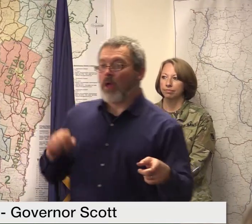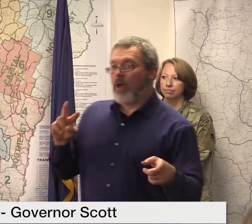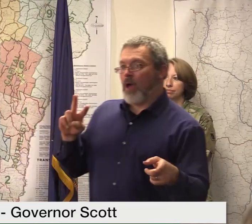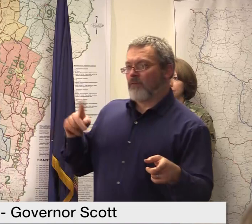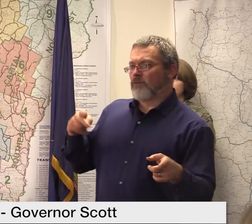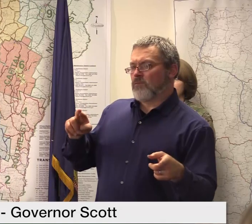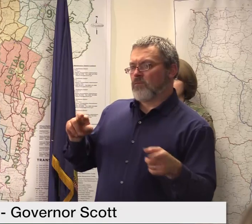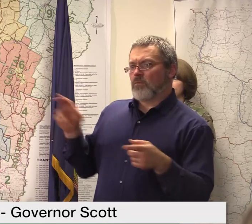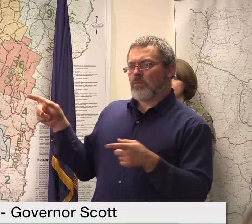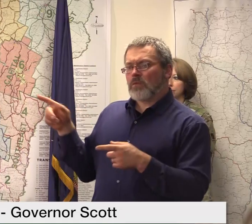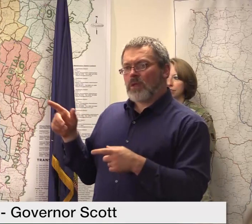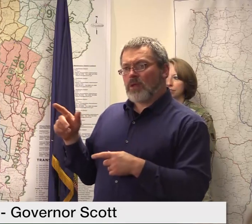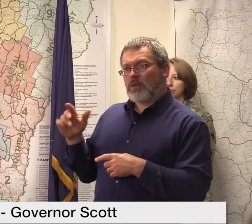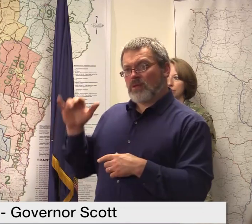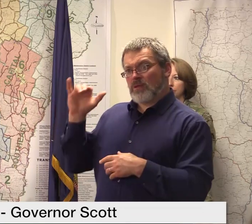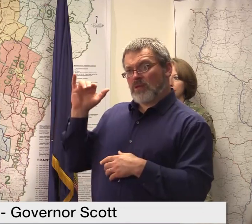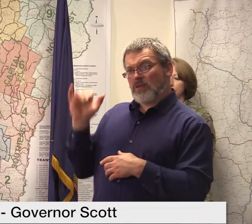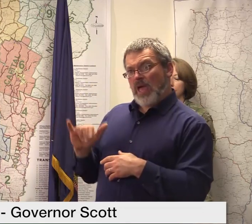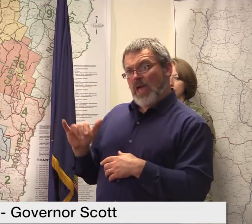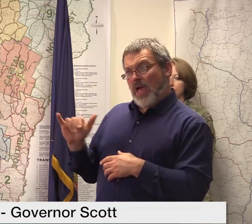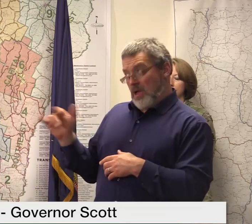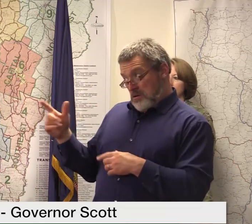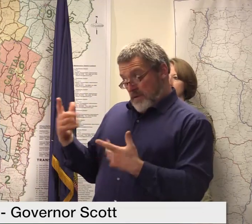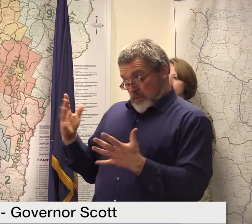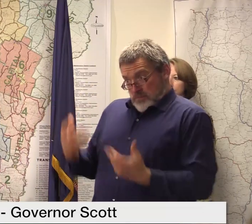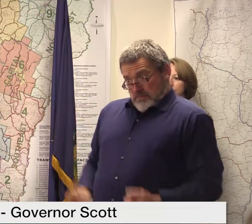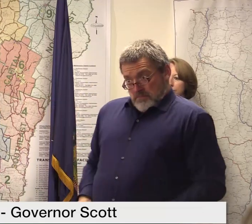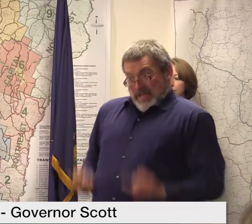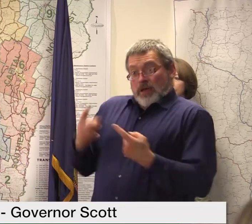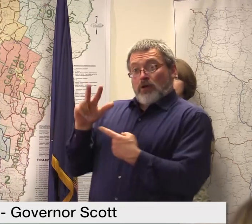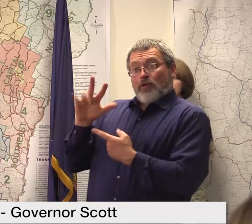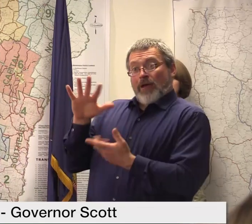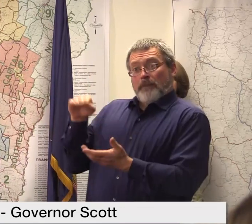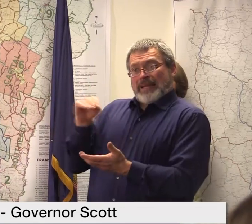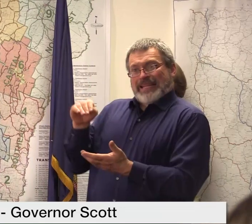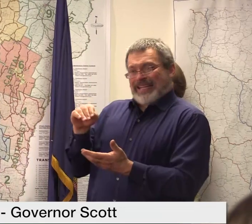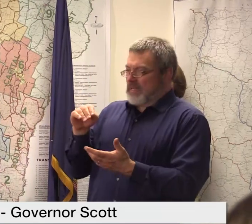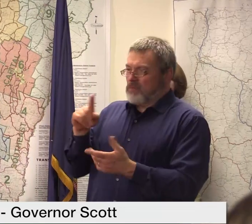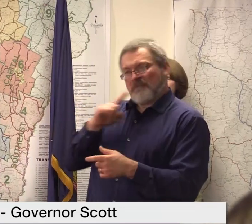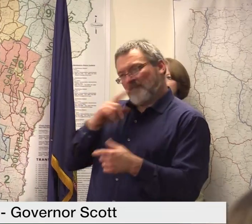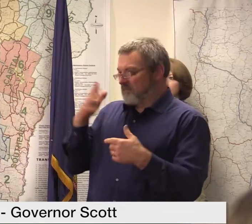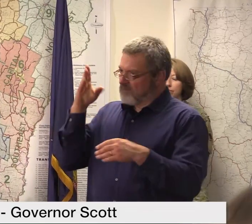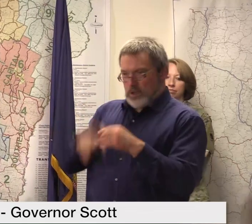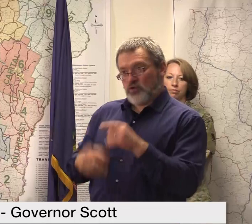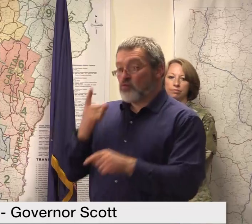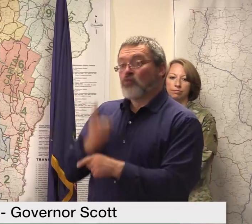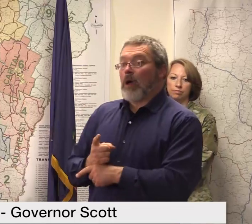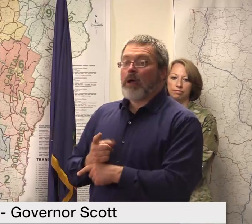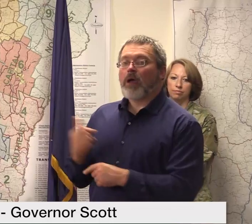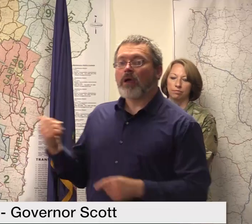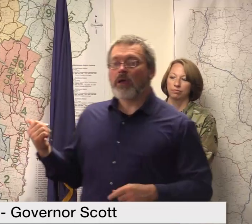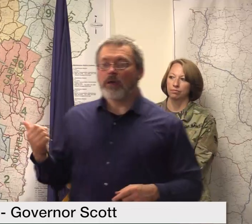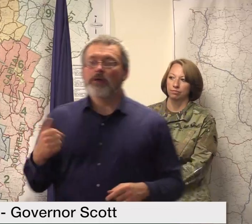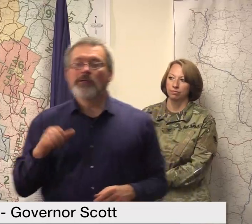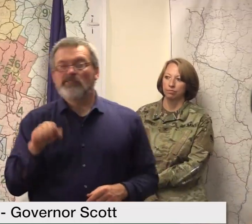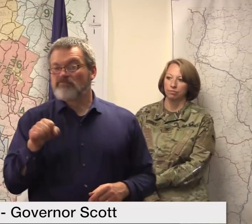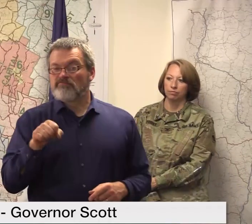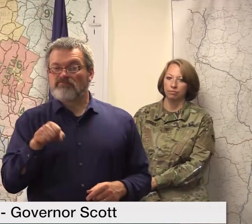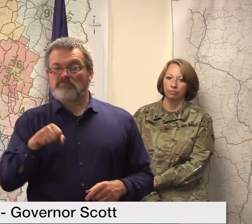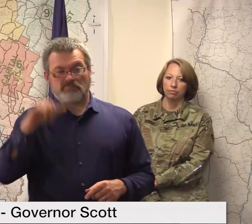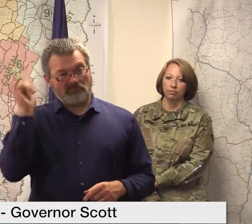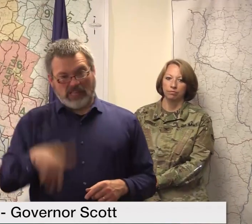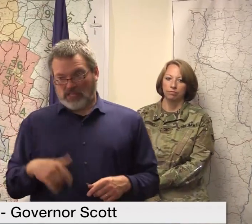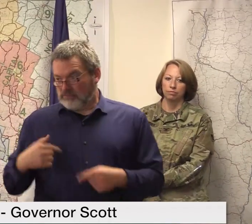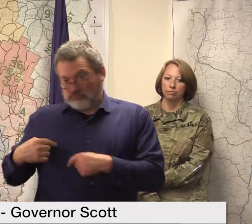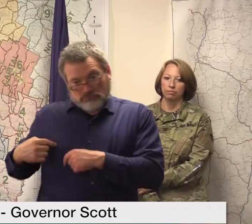road system is? in totality that is correct it does not represent that yet because we don't have that number yet because our work is not